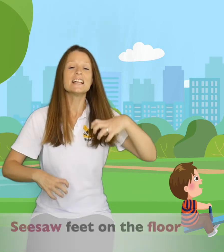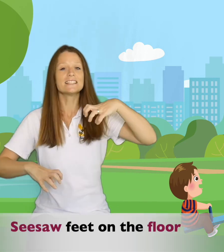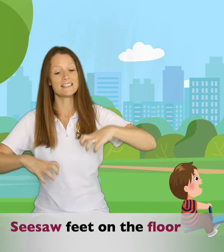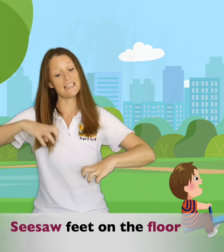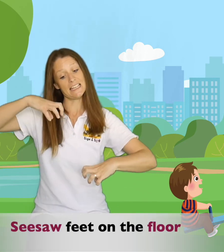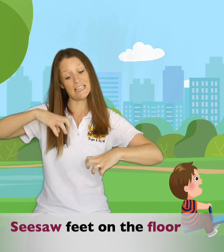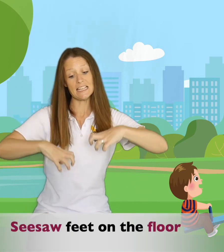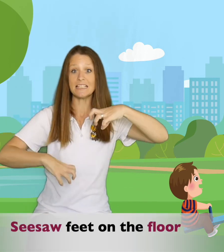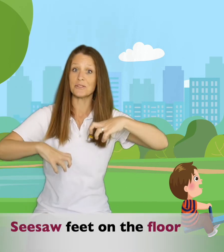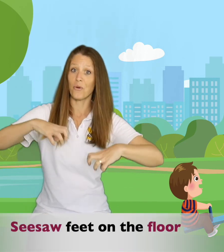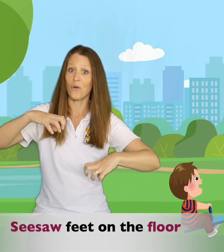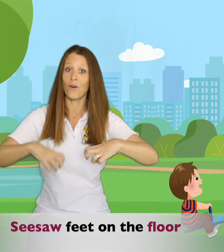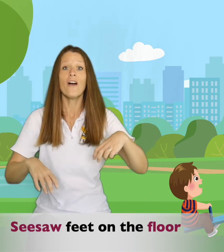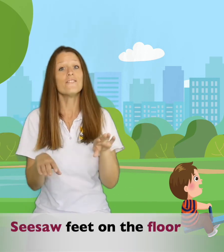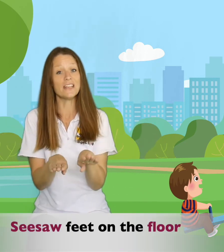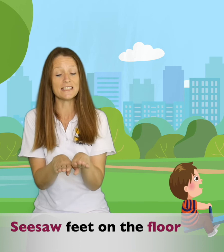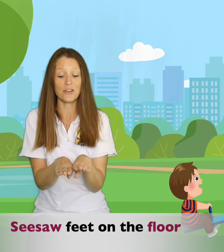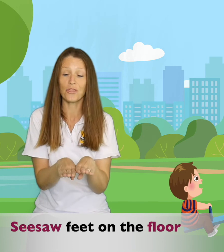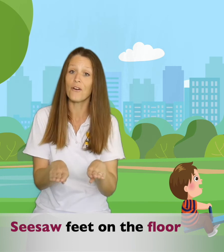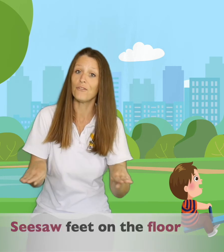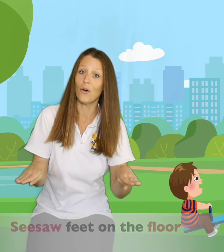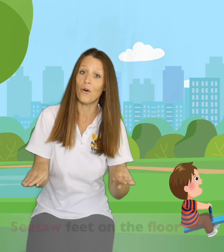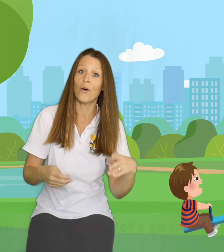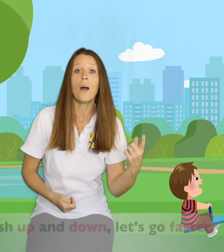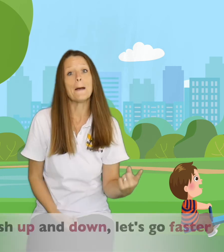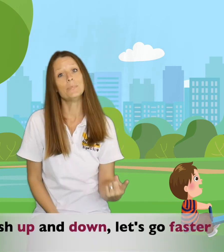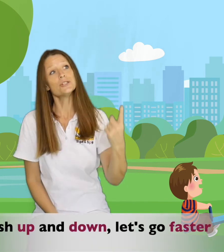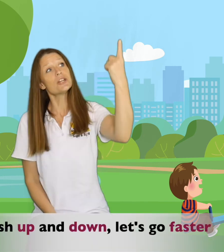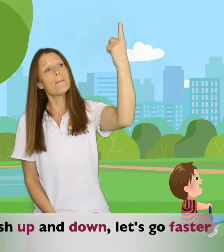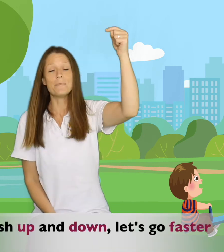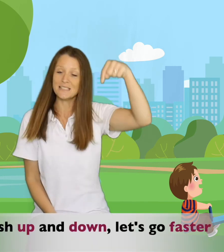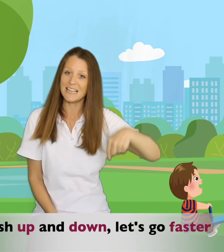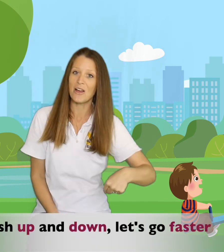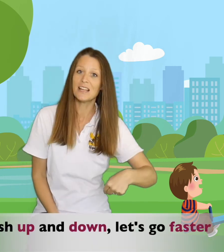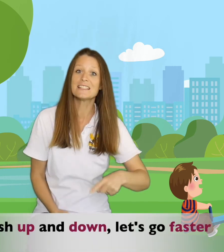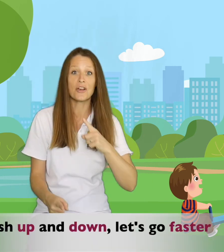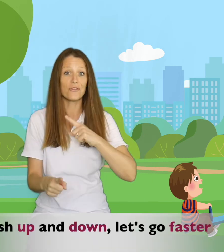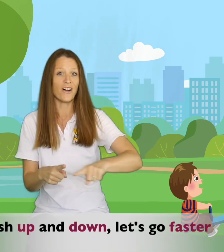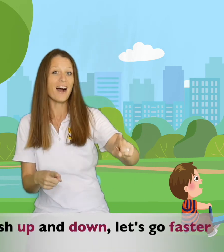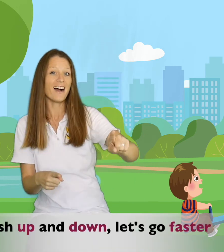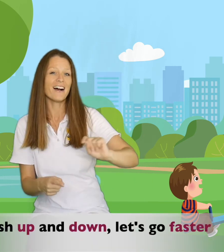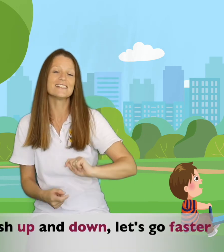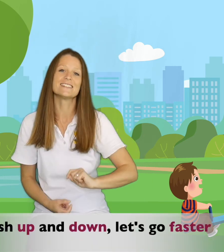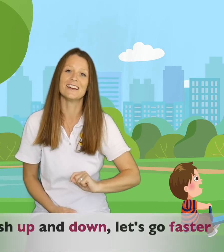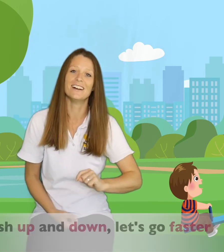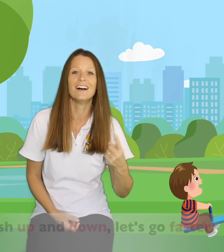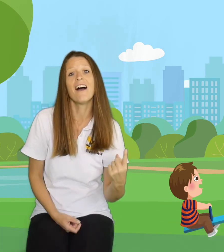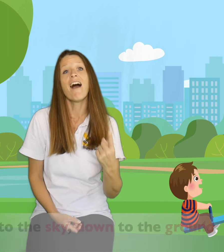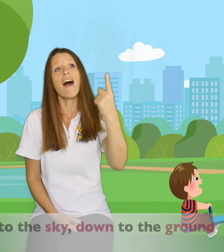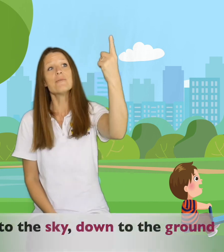See soul. Feet on the floor. Push up and down. Let's go faster. Up